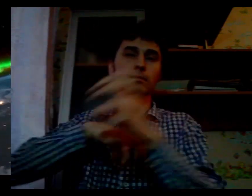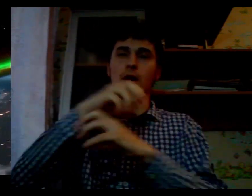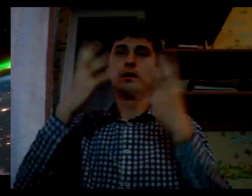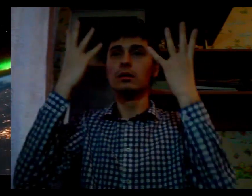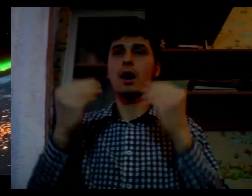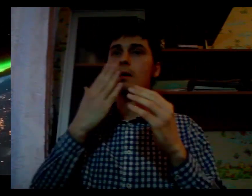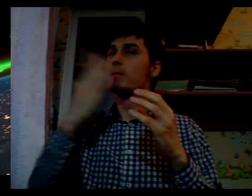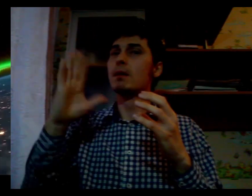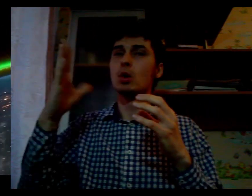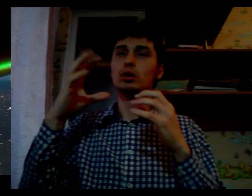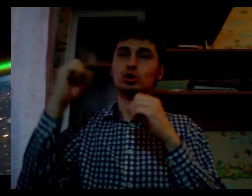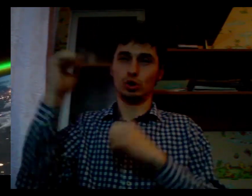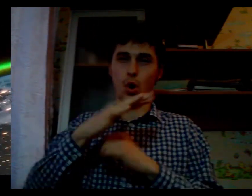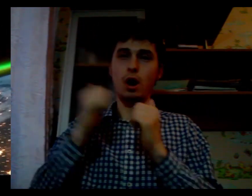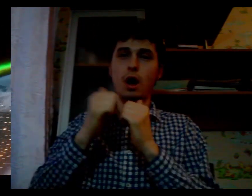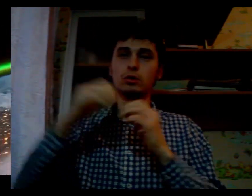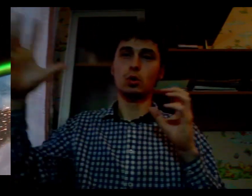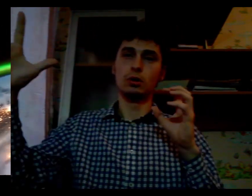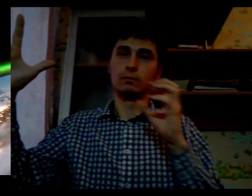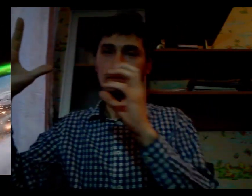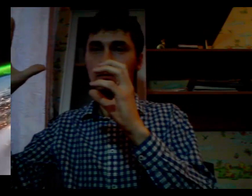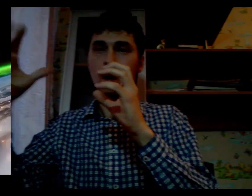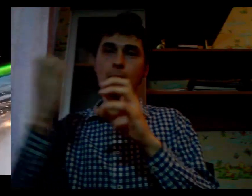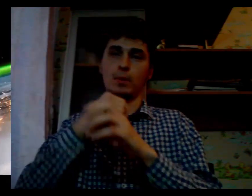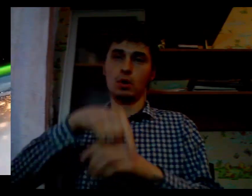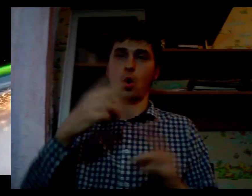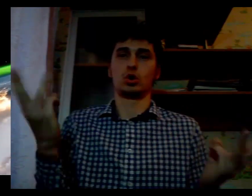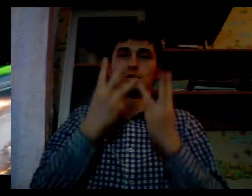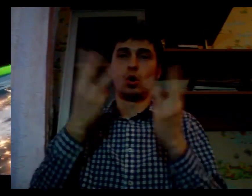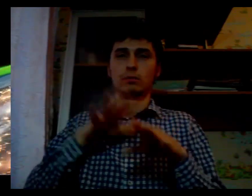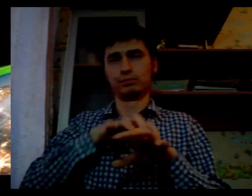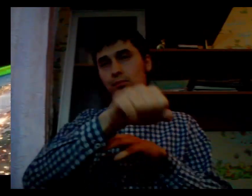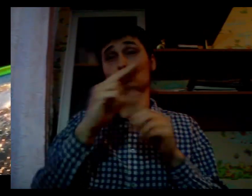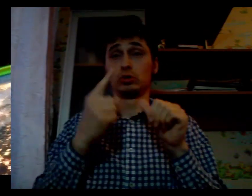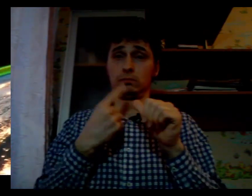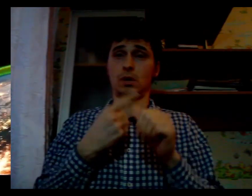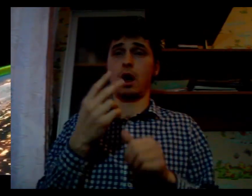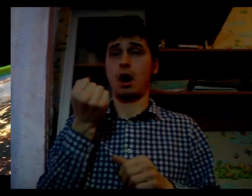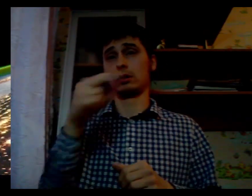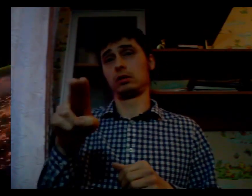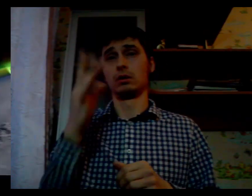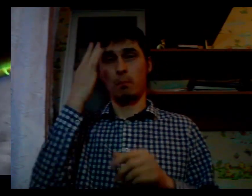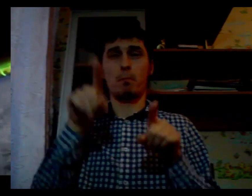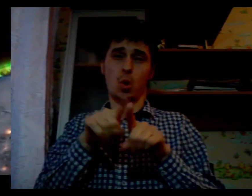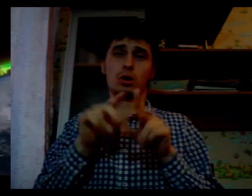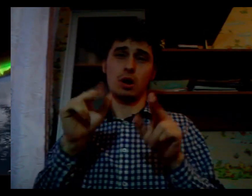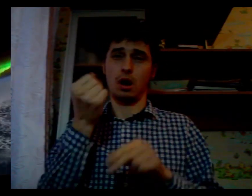Realizing this goal will require an intrapreneurial spirit, an a new generation of scientists